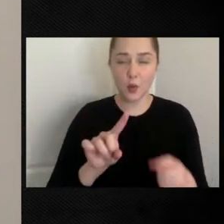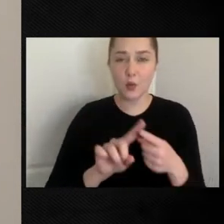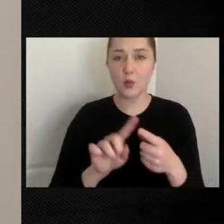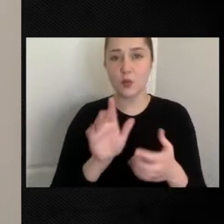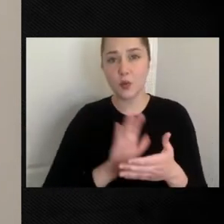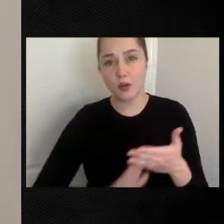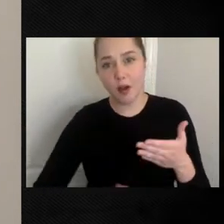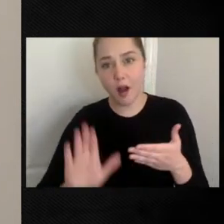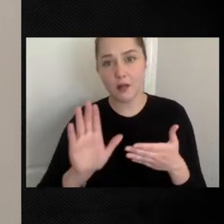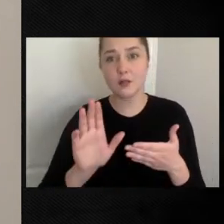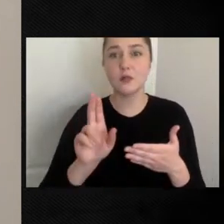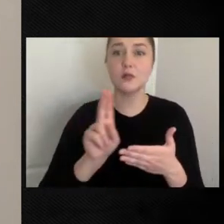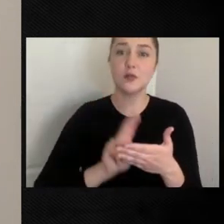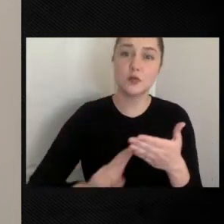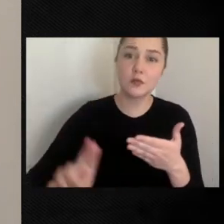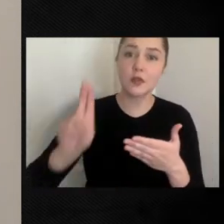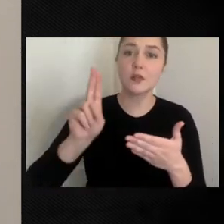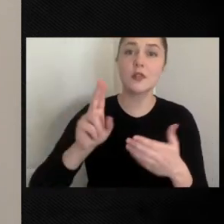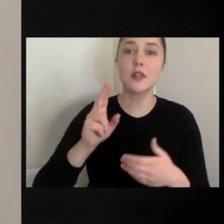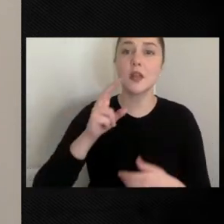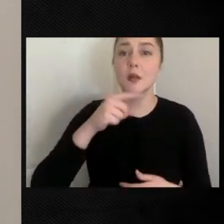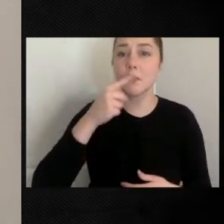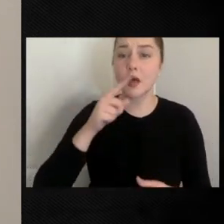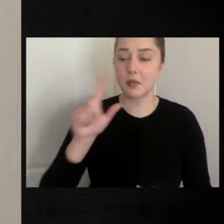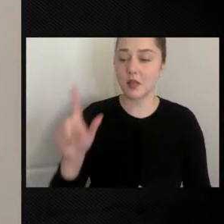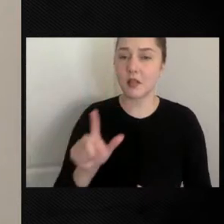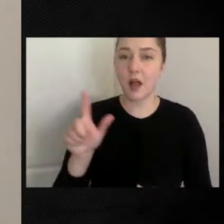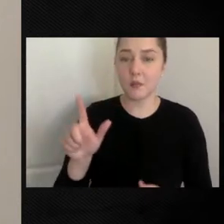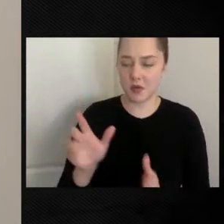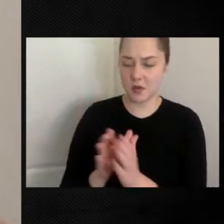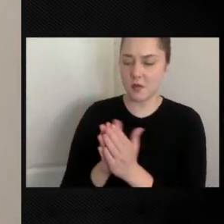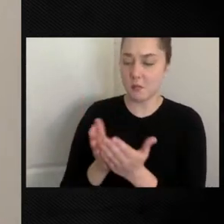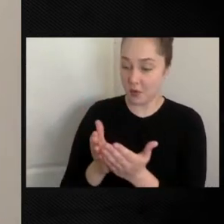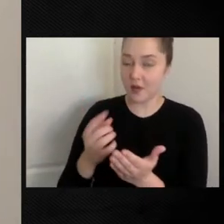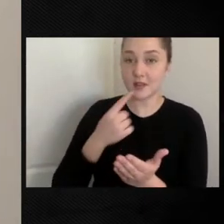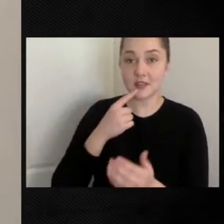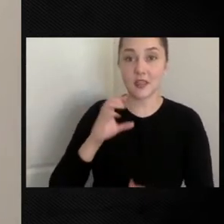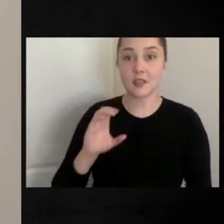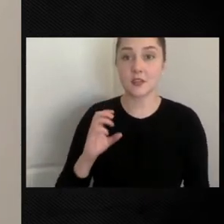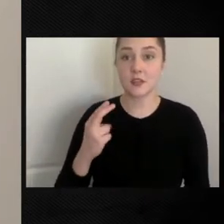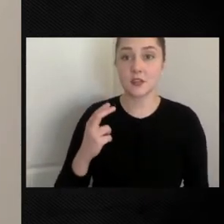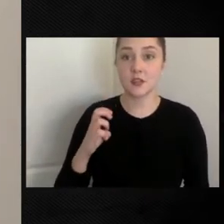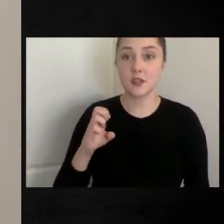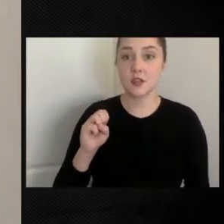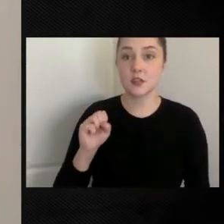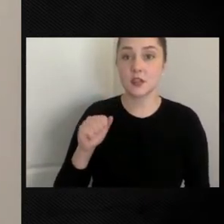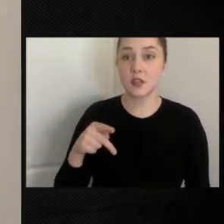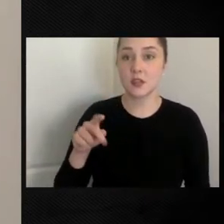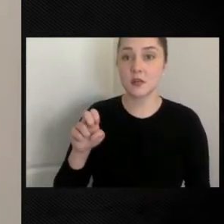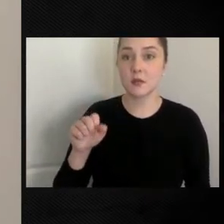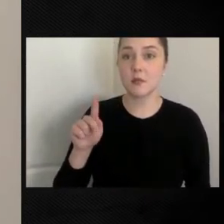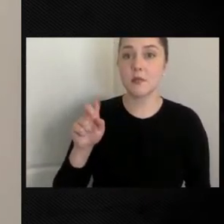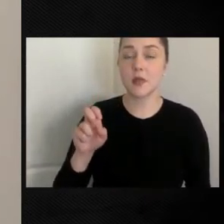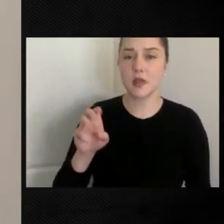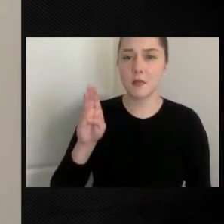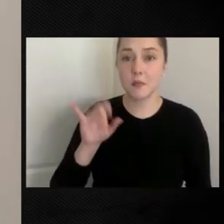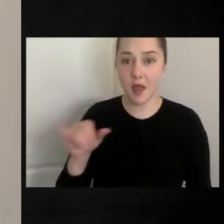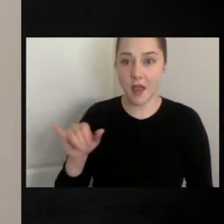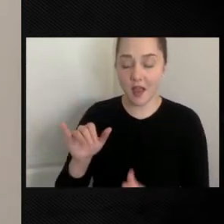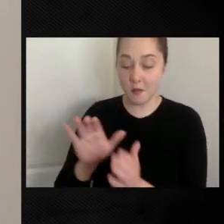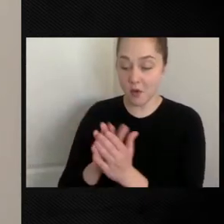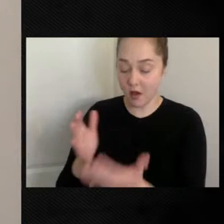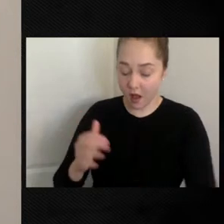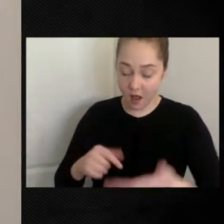public library in the region and pick up books that say Chesapeake Bay, it's very seldom you'll see people of